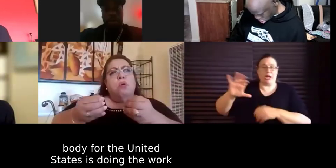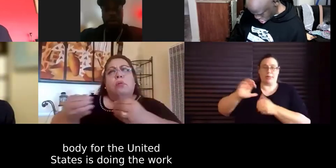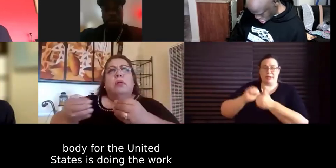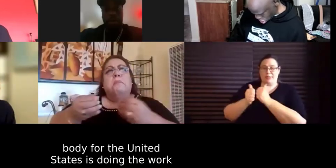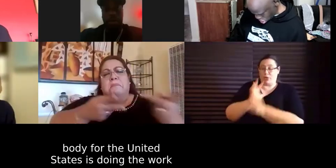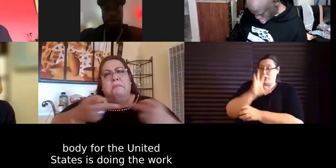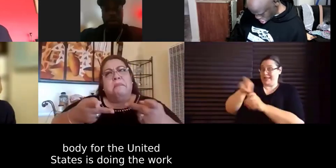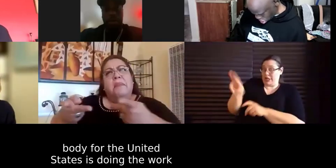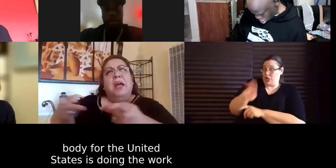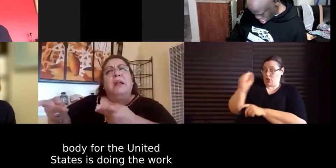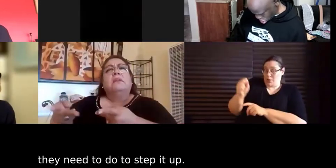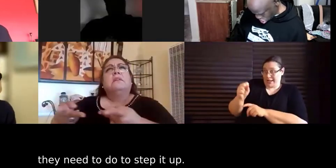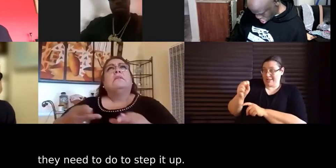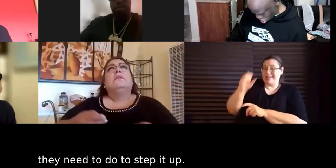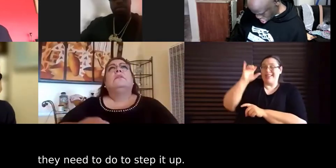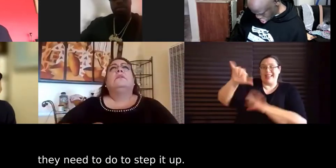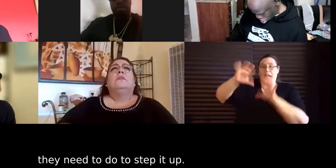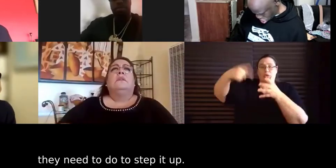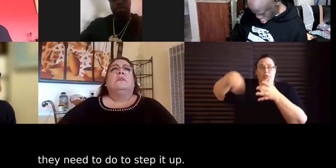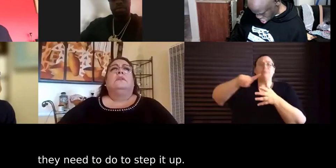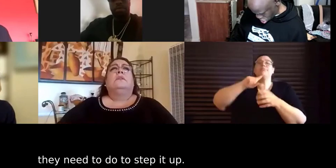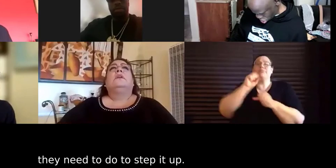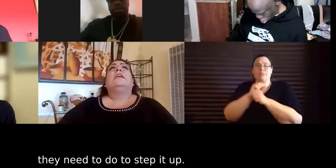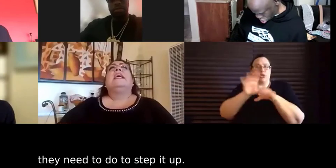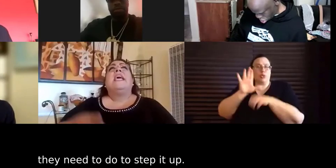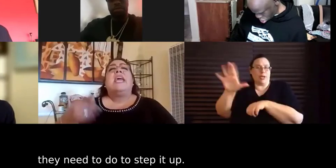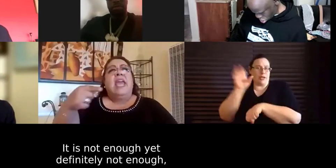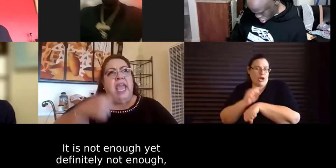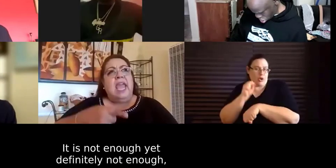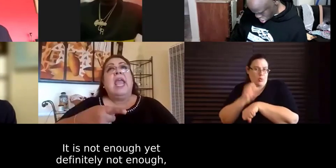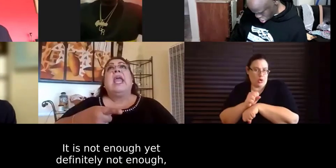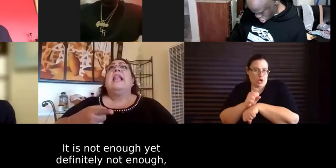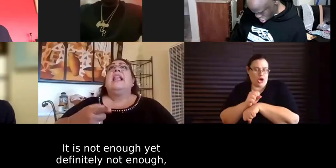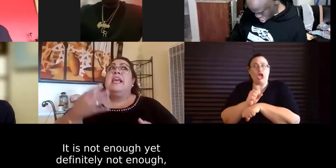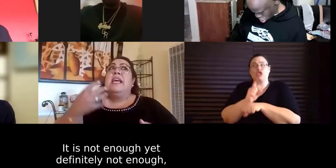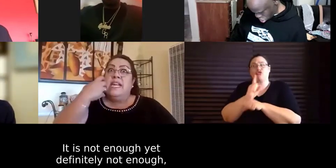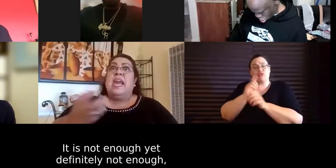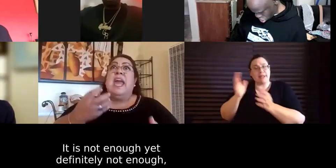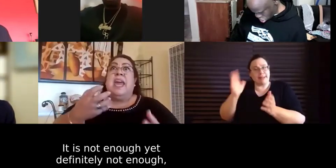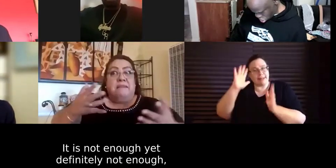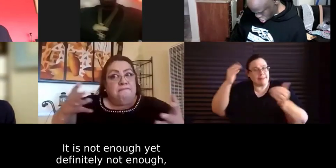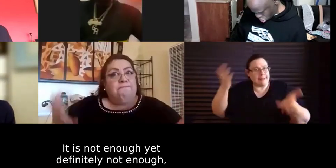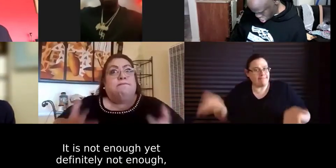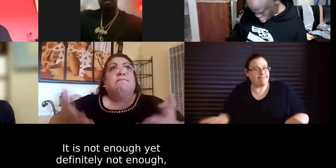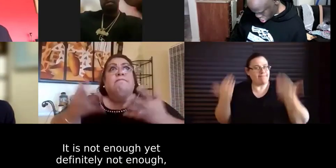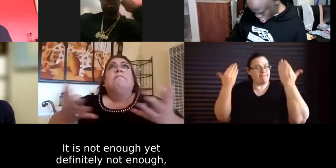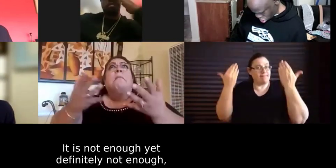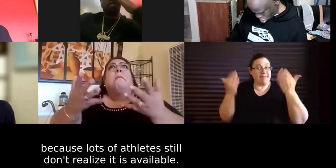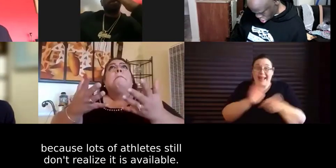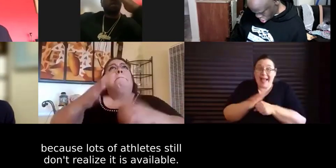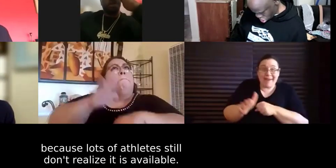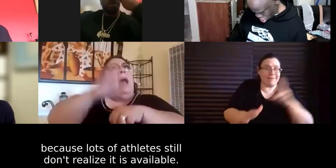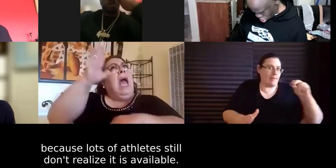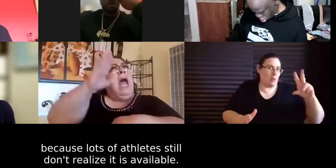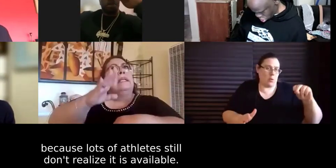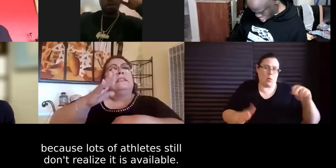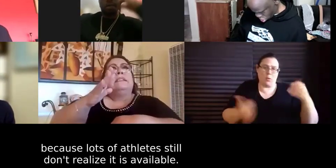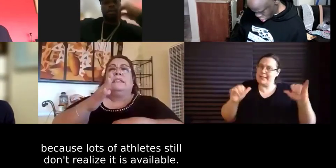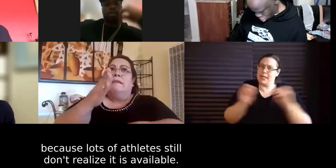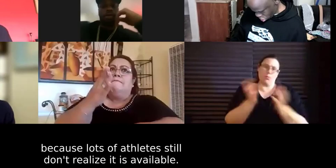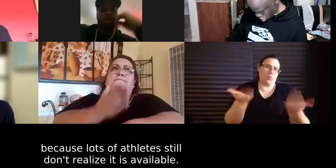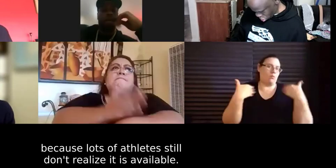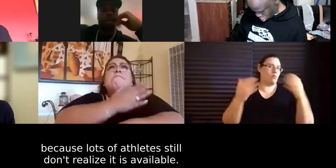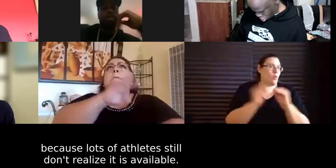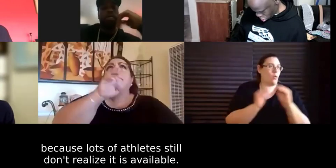doing the work they need to do to step it up it's not enough yet it's definitely not enough because the app